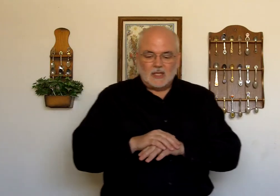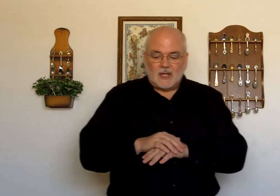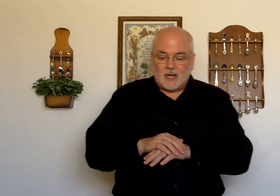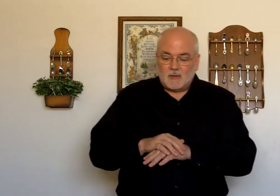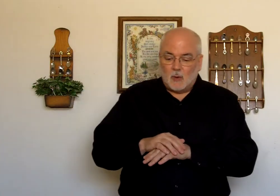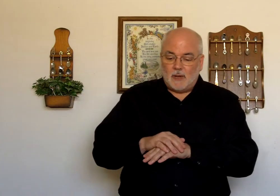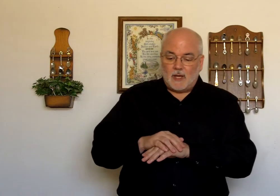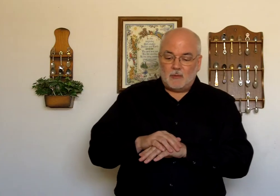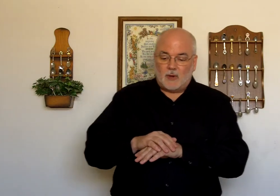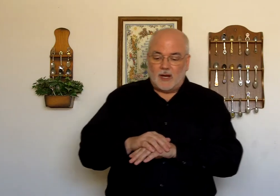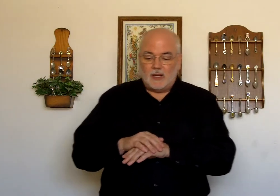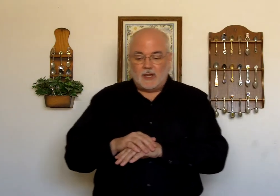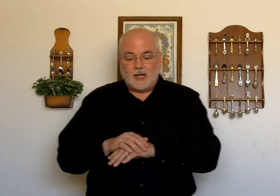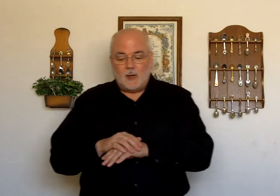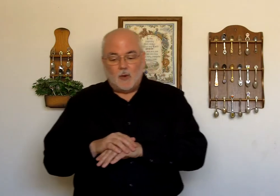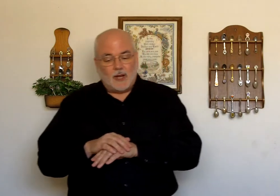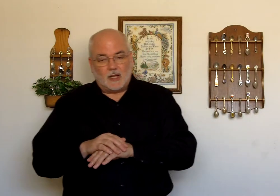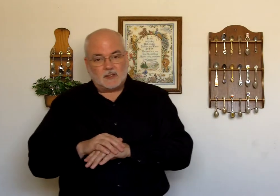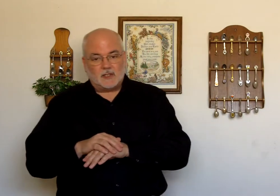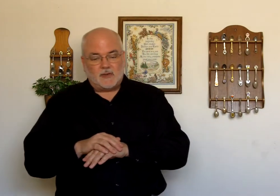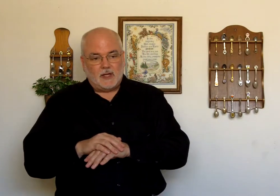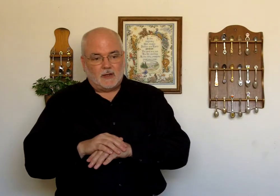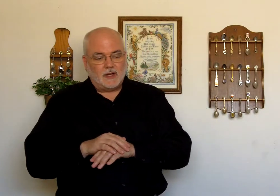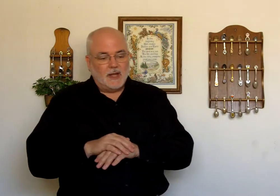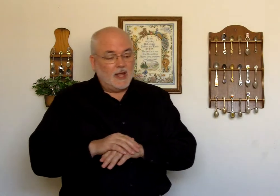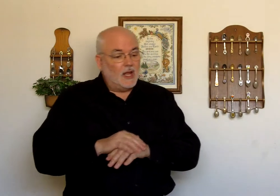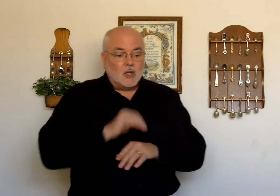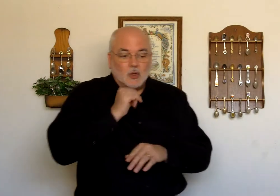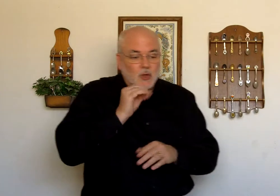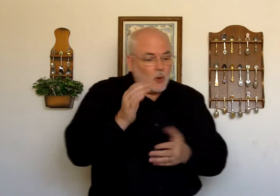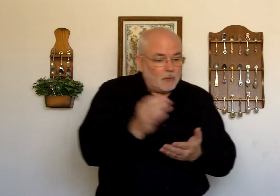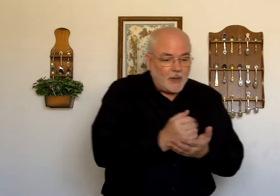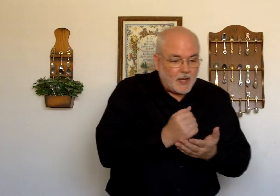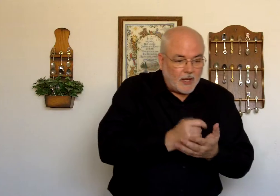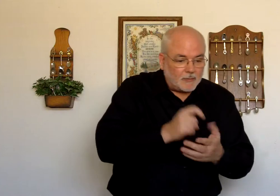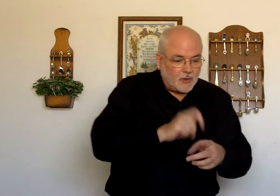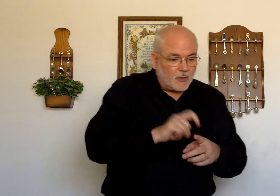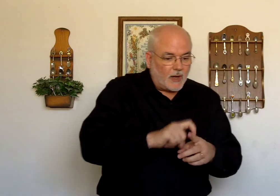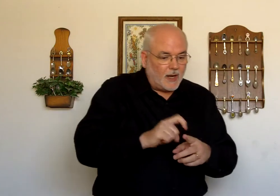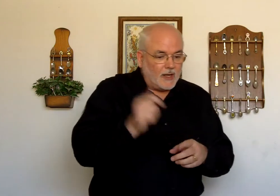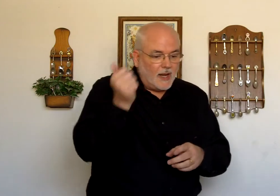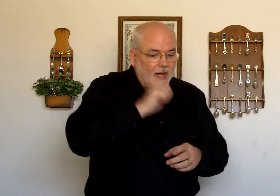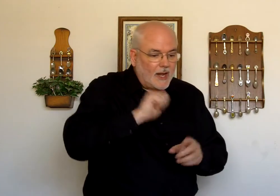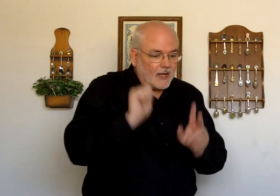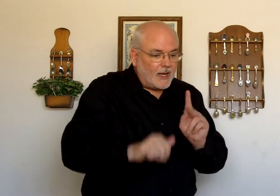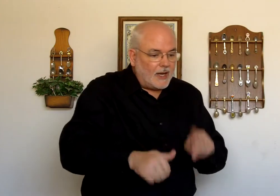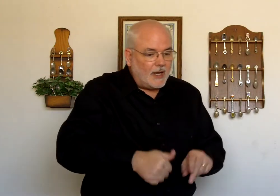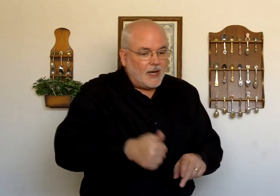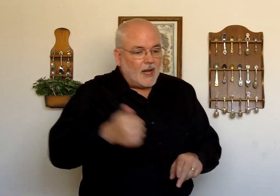Don't pick up grain in anyone else's field. Don't pick up the grain in any.